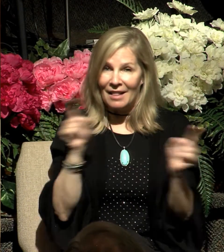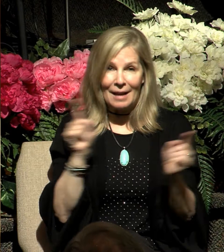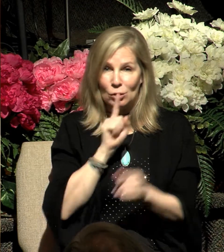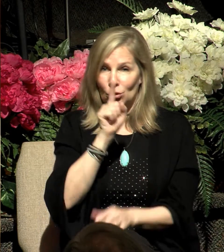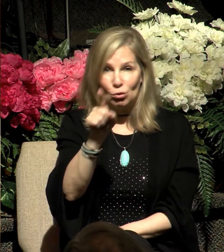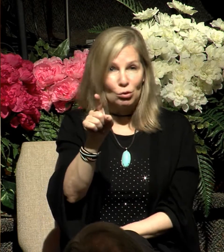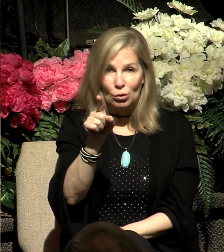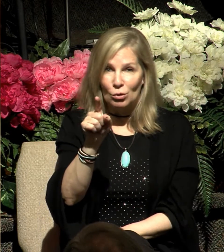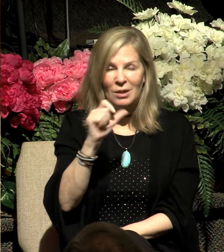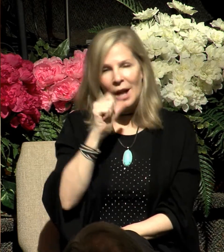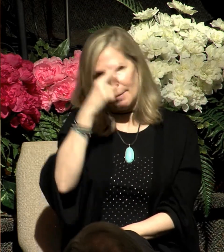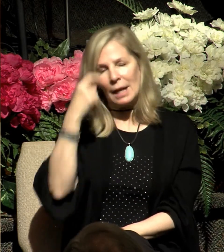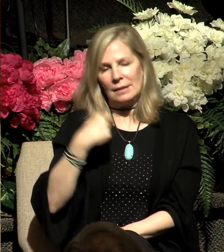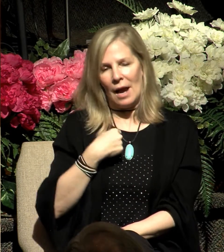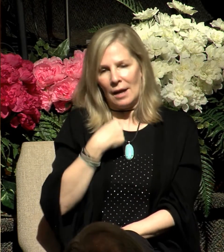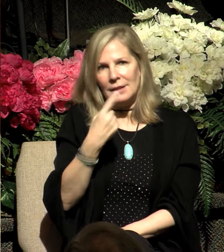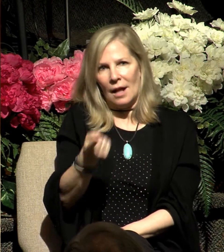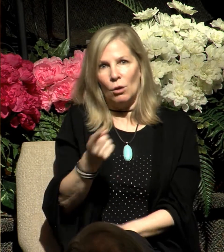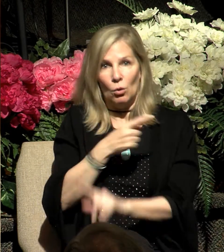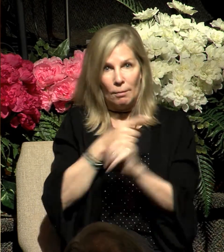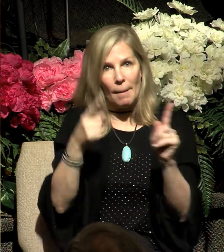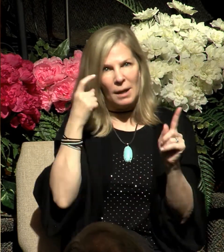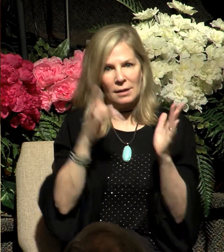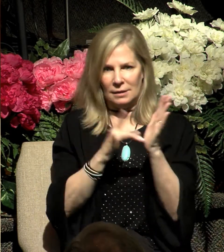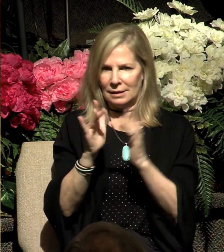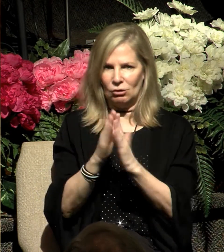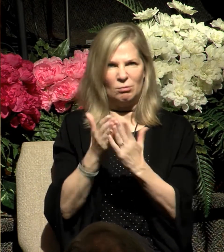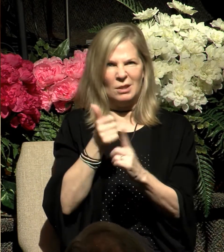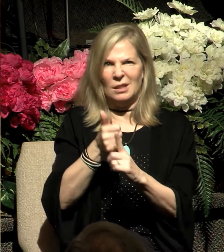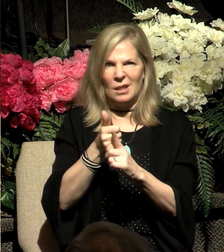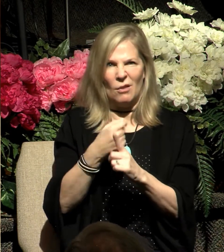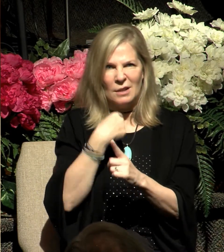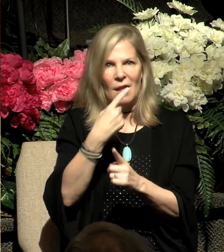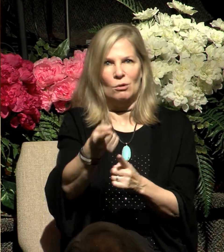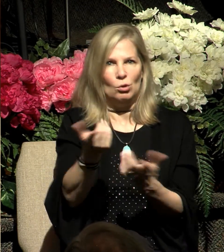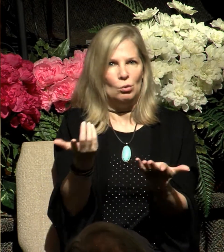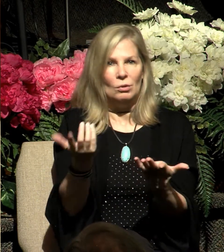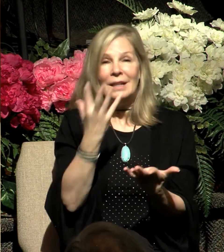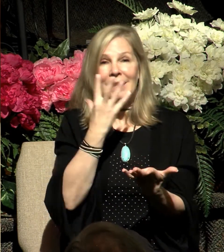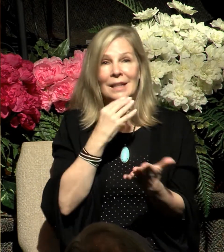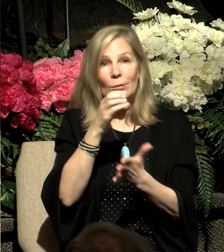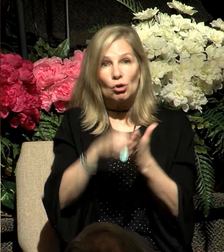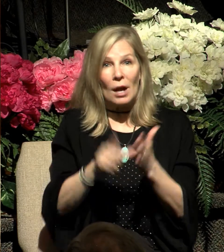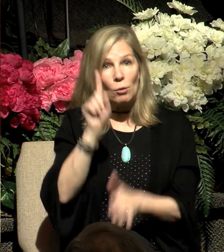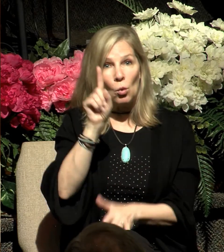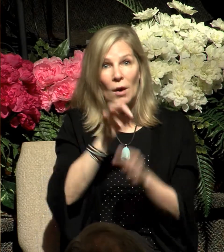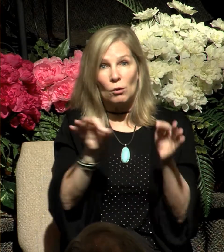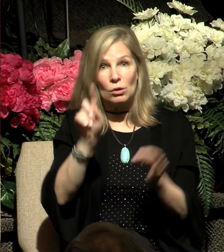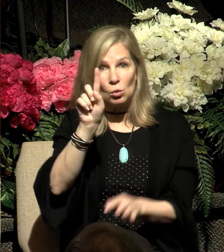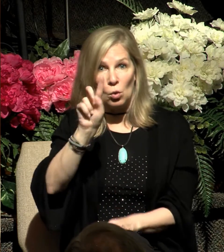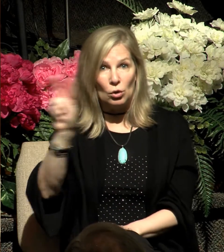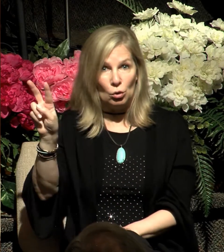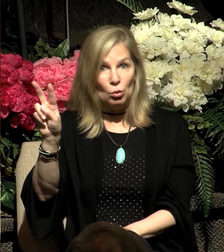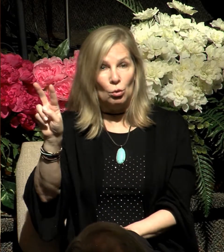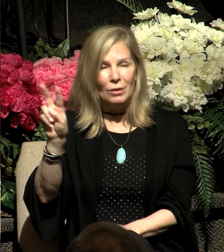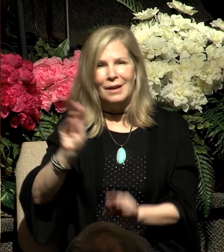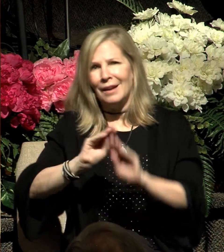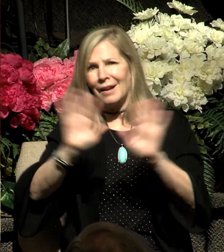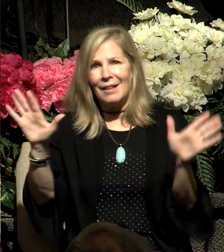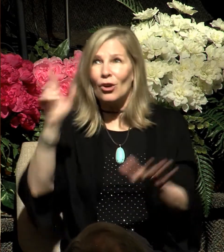say this, but because Scripture says this. Hebrews chapter 1, verses 1 and 2, makes it very clear that God is not speaking to